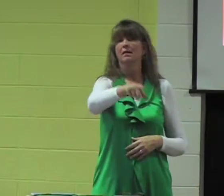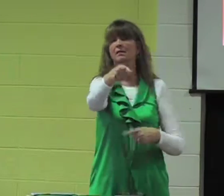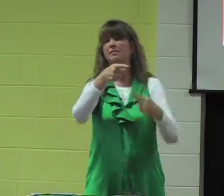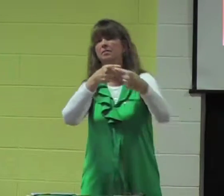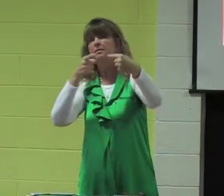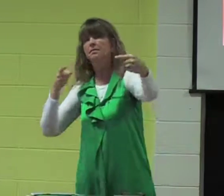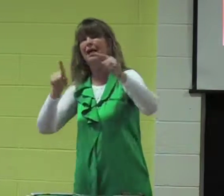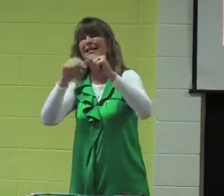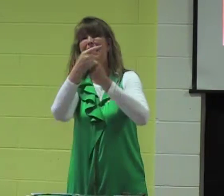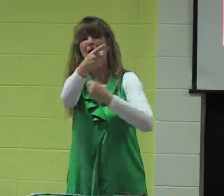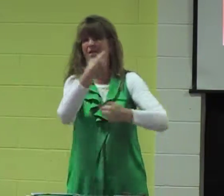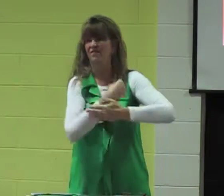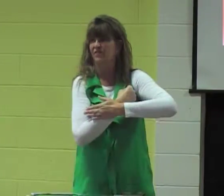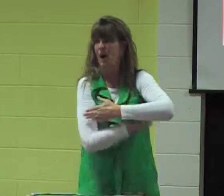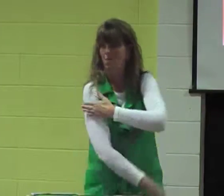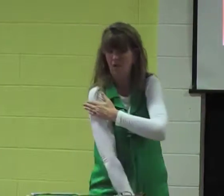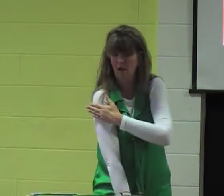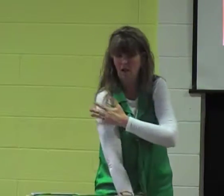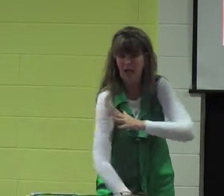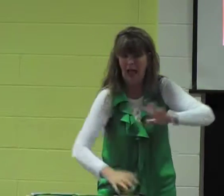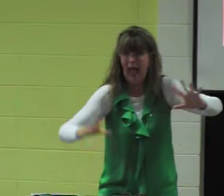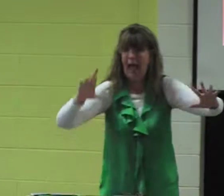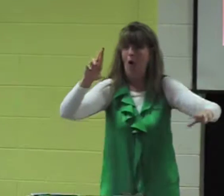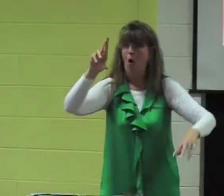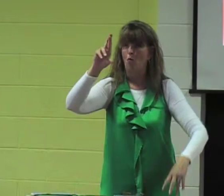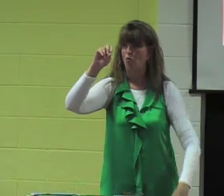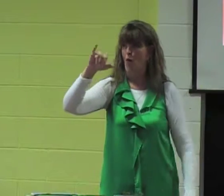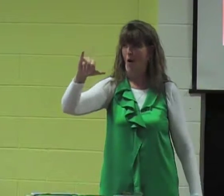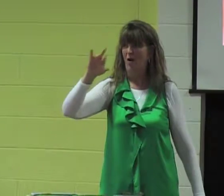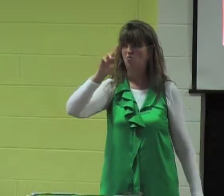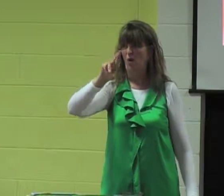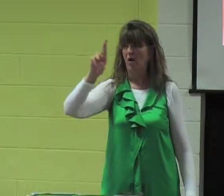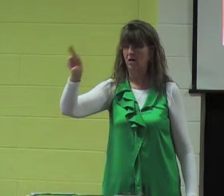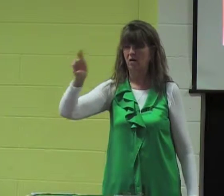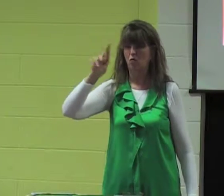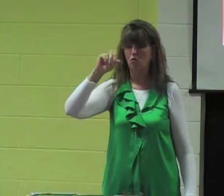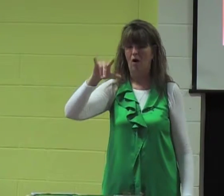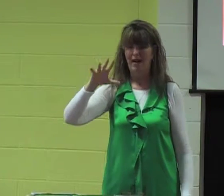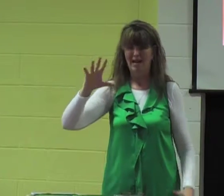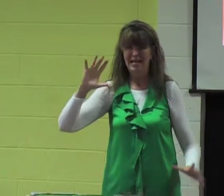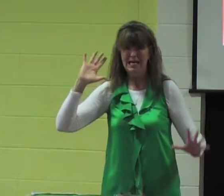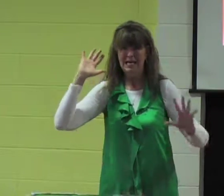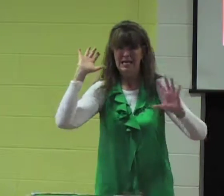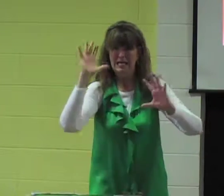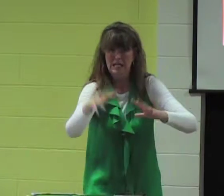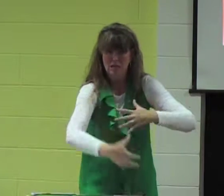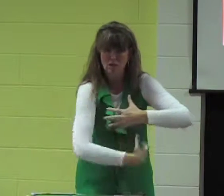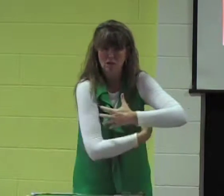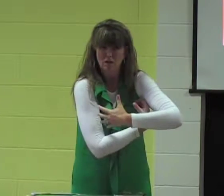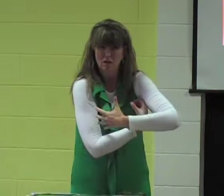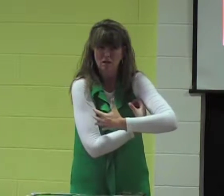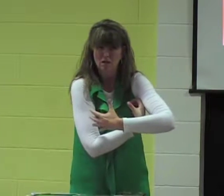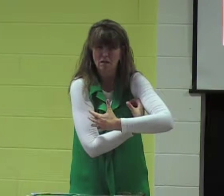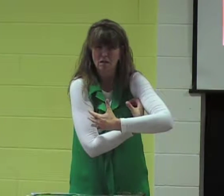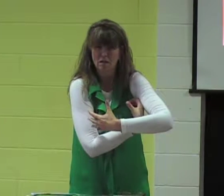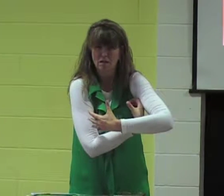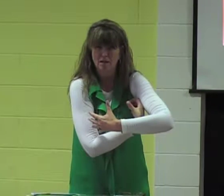game, the opposing team fumbled the ball. And Roy, that's my mark, Roy picked up that